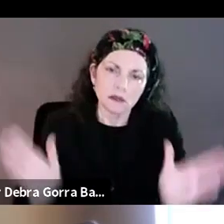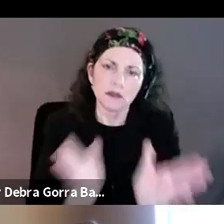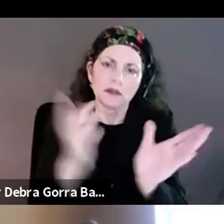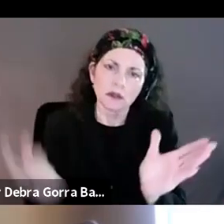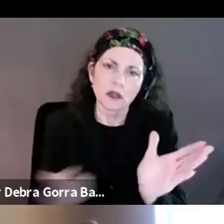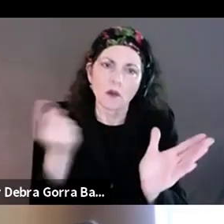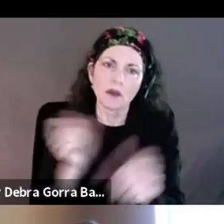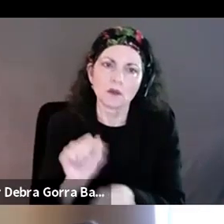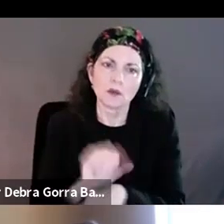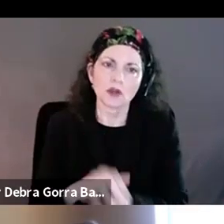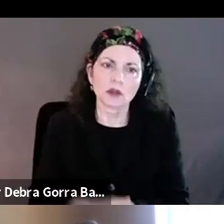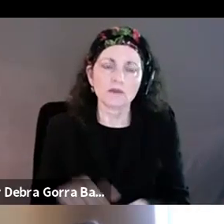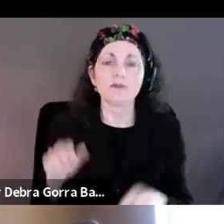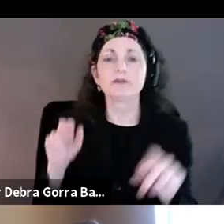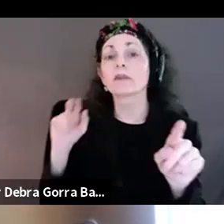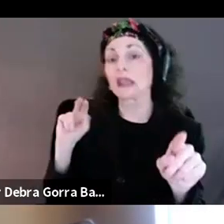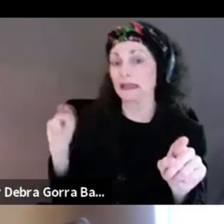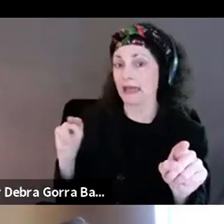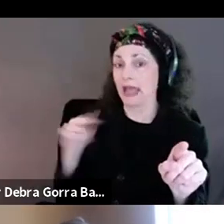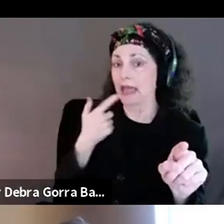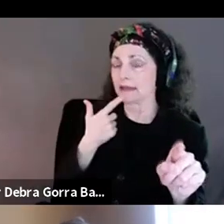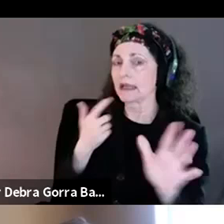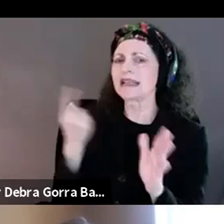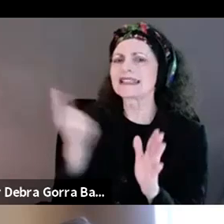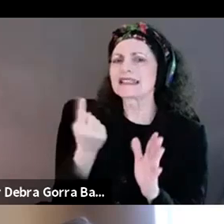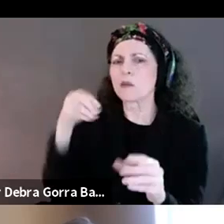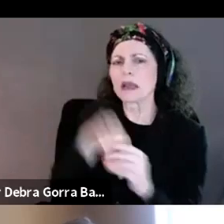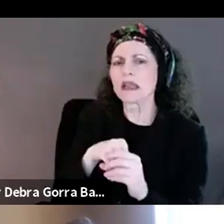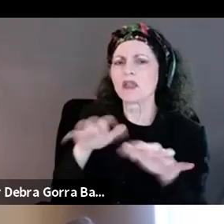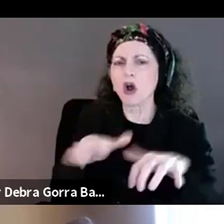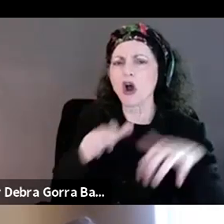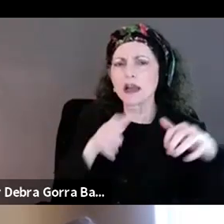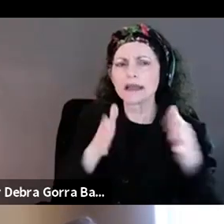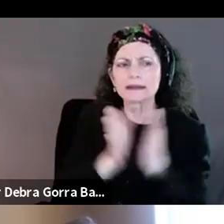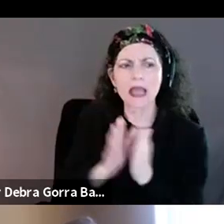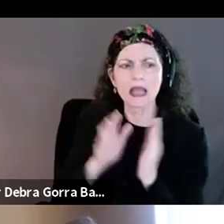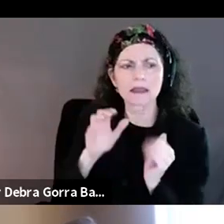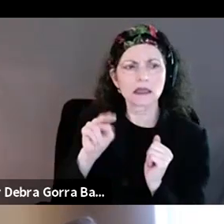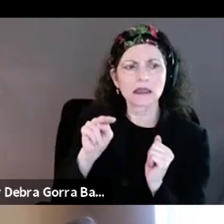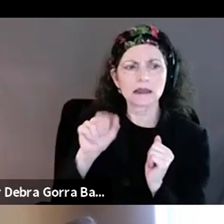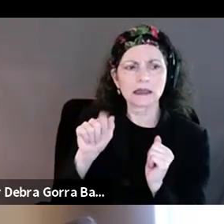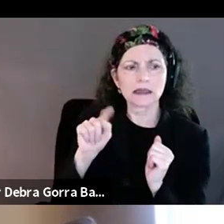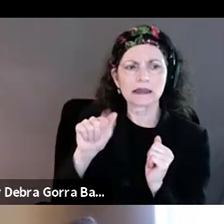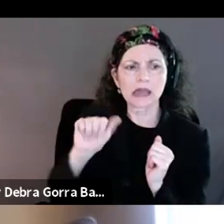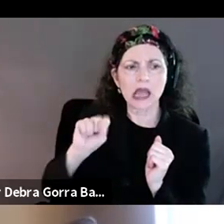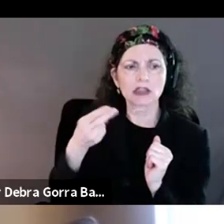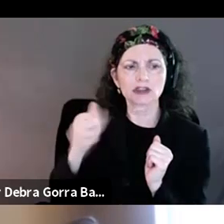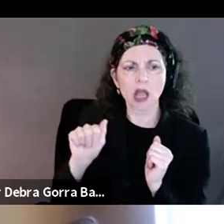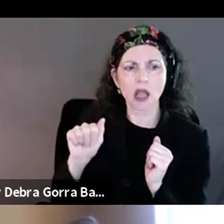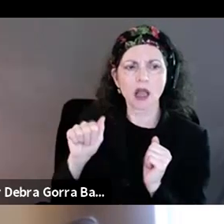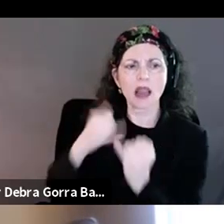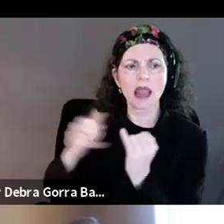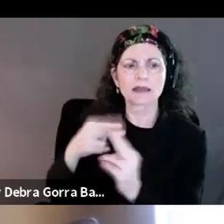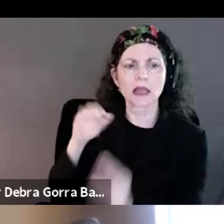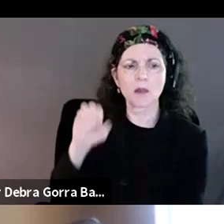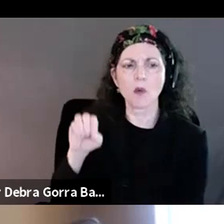Well, someone in the audience asked, uh, uh, her name is Natasha Ofully. I think I'm saying that correctly. And she asked, which